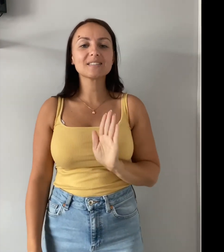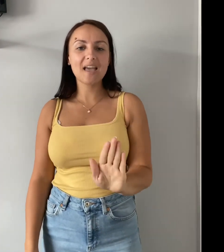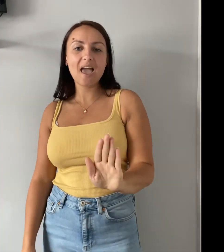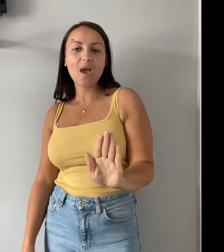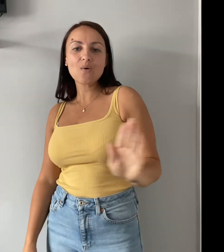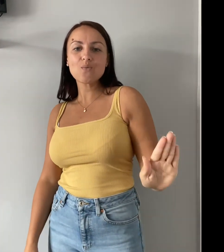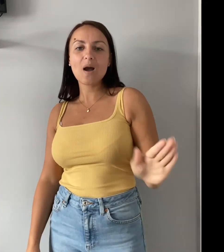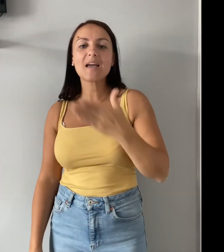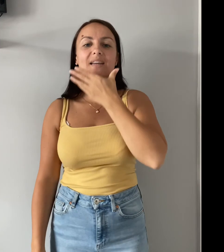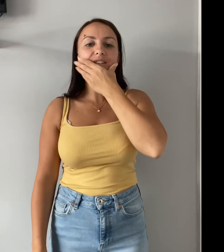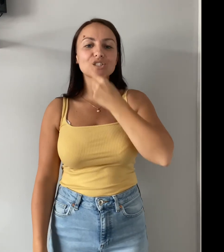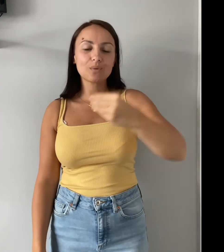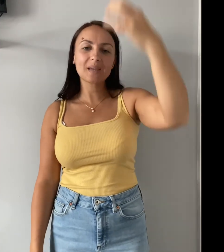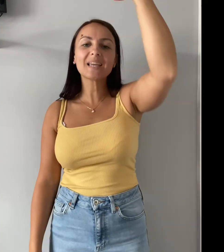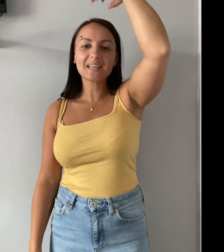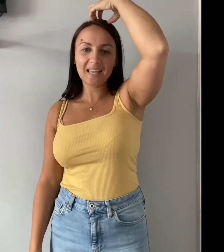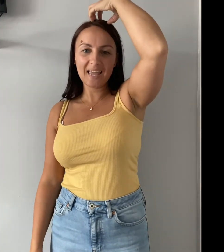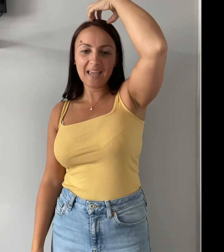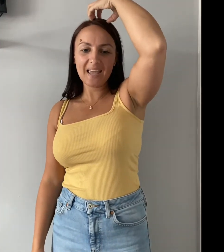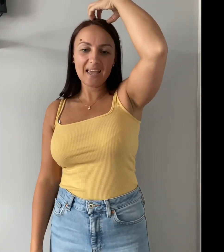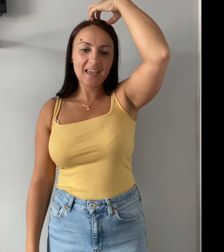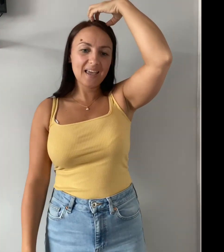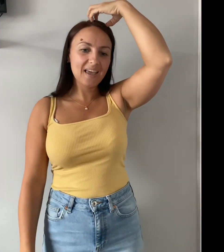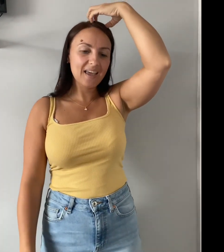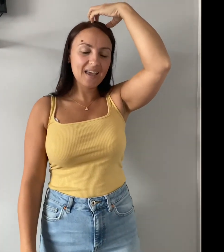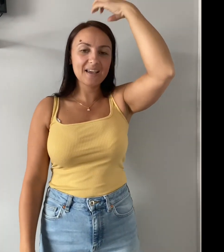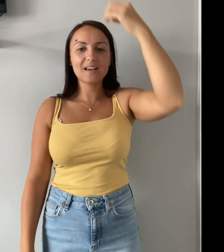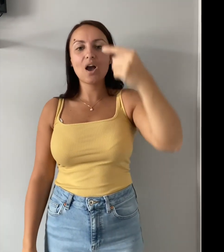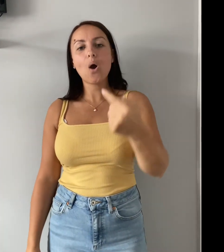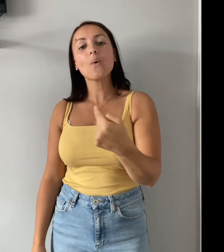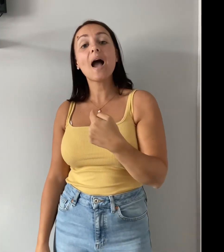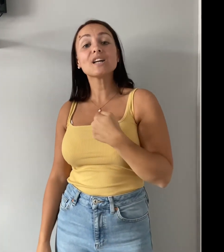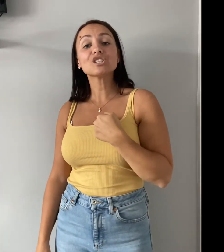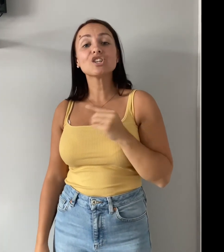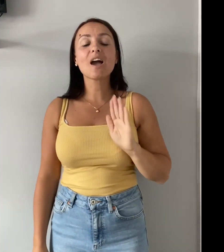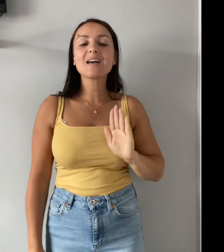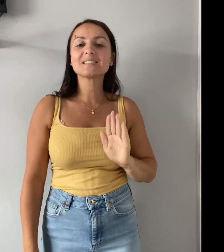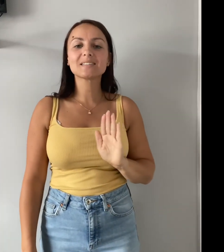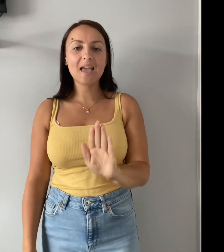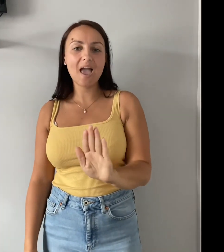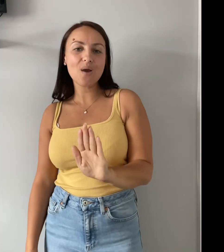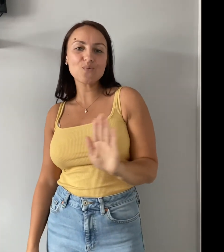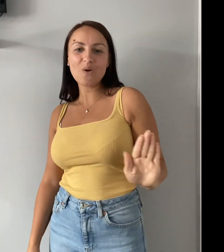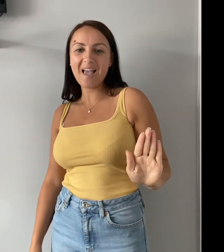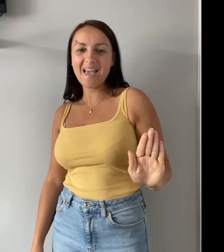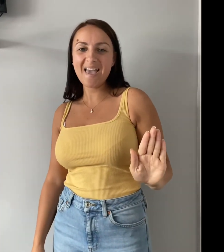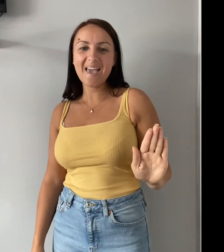can't wait to be king Oh, I just can't wait